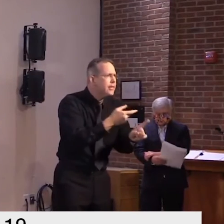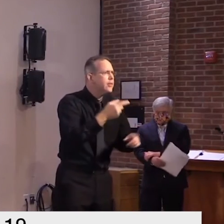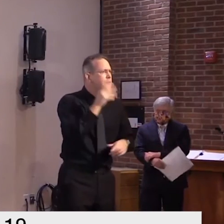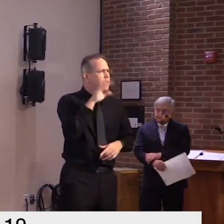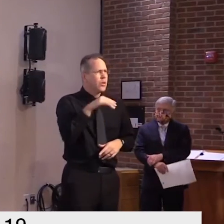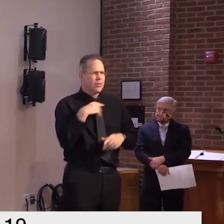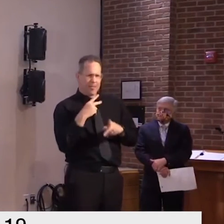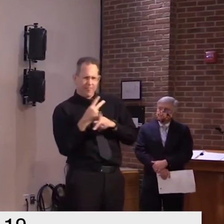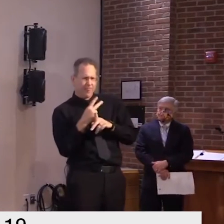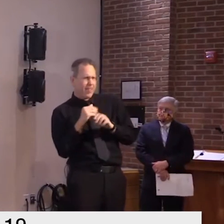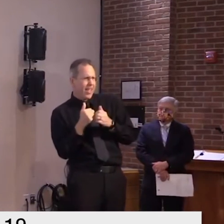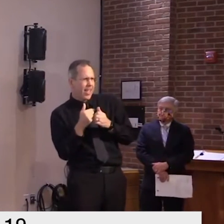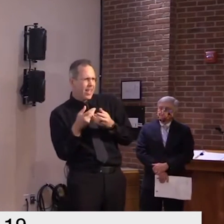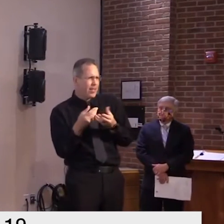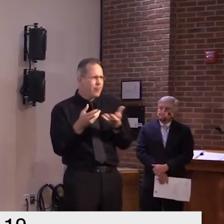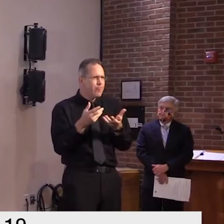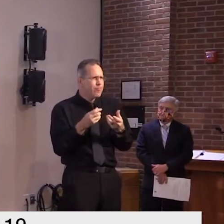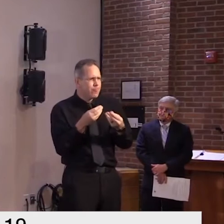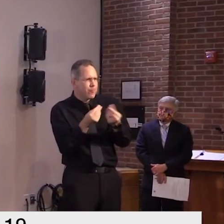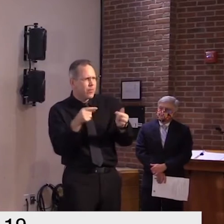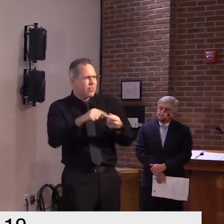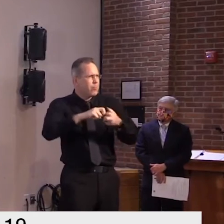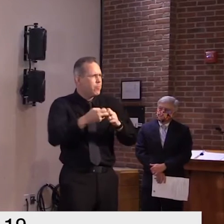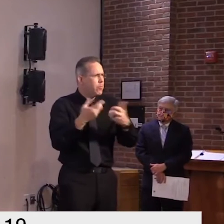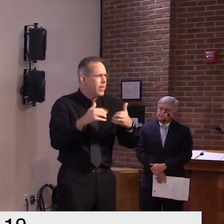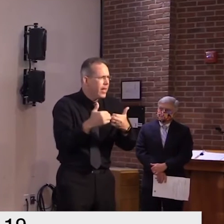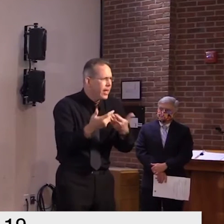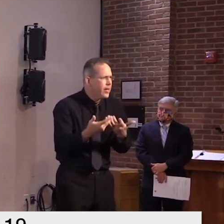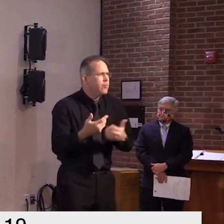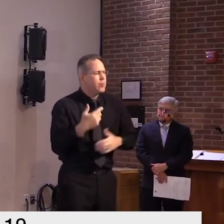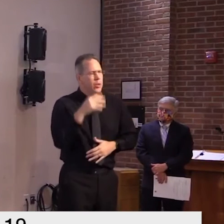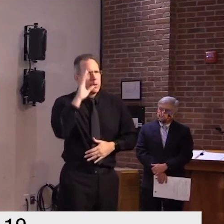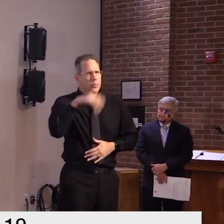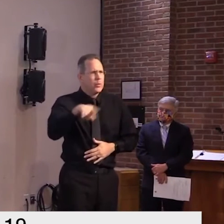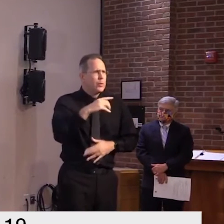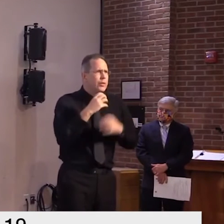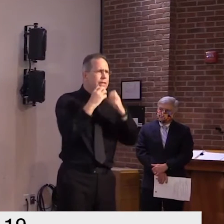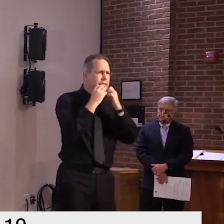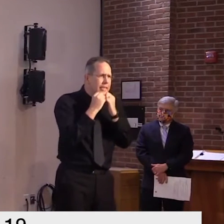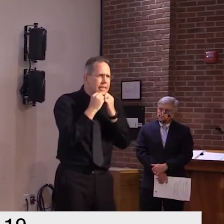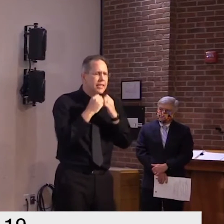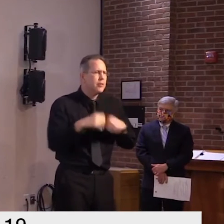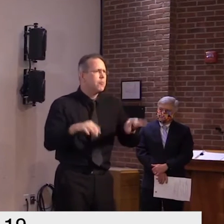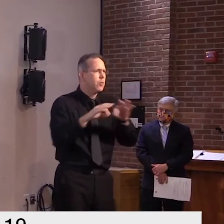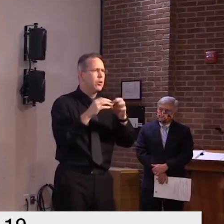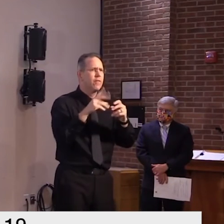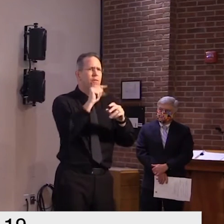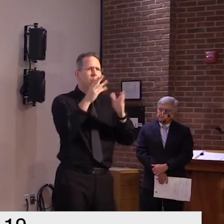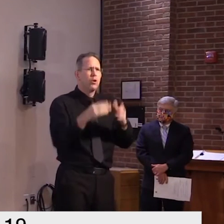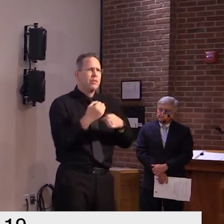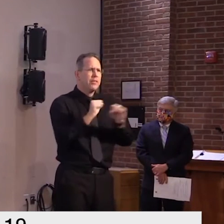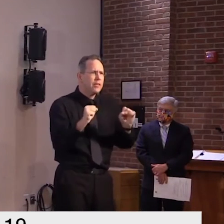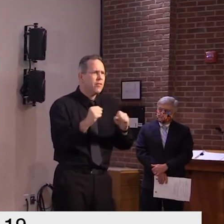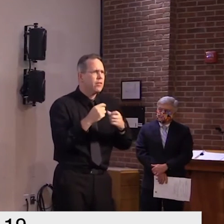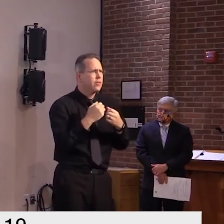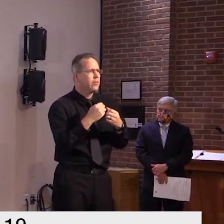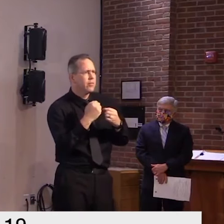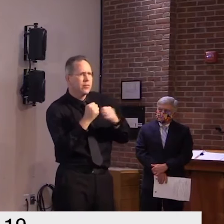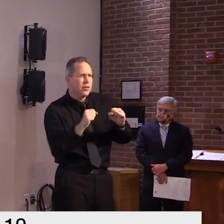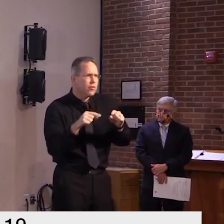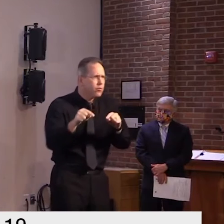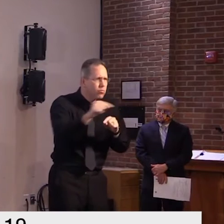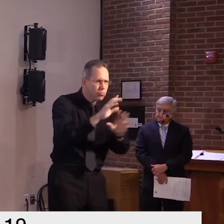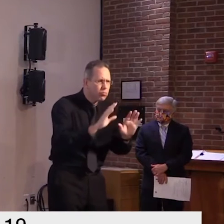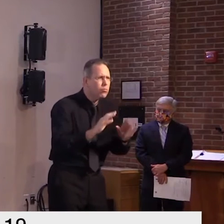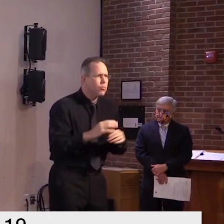with a lack of connection to families and others that's why we've been so cautious but please know we